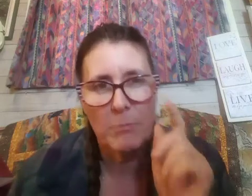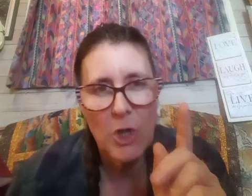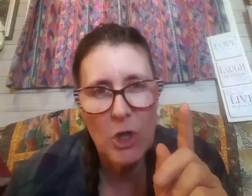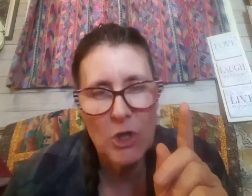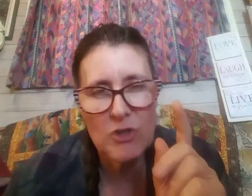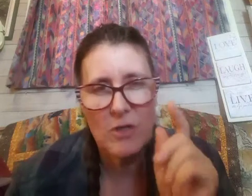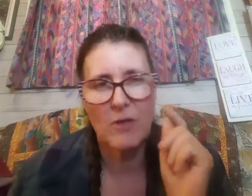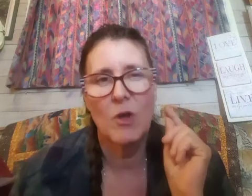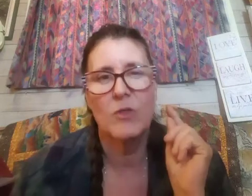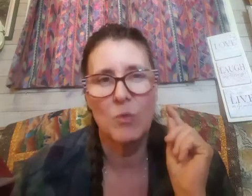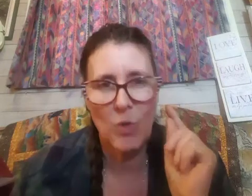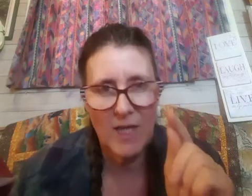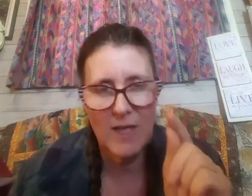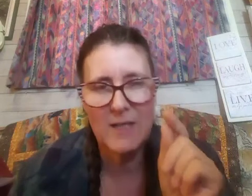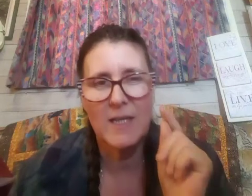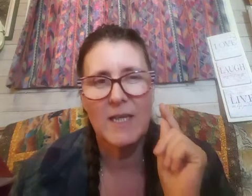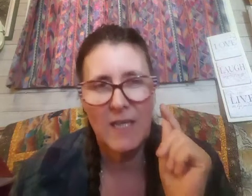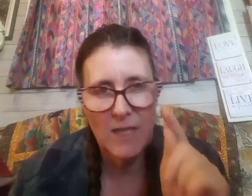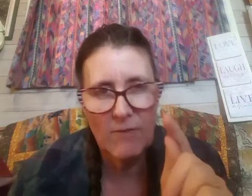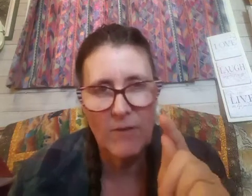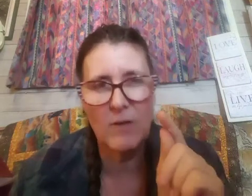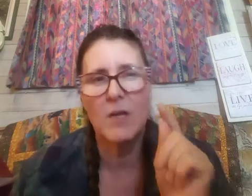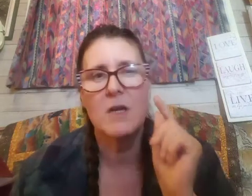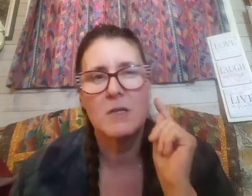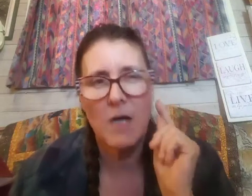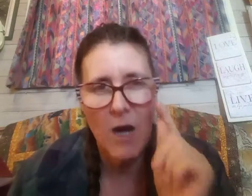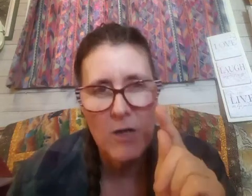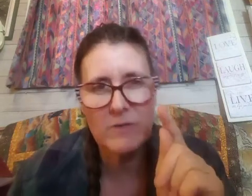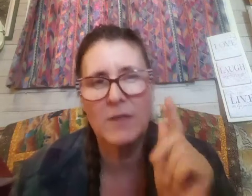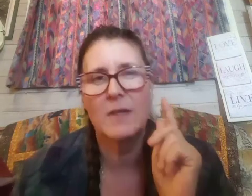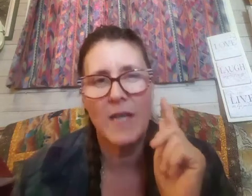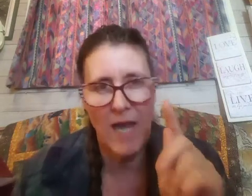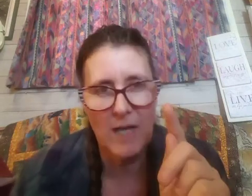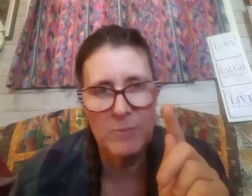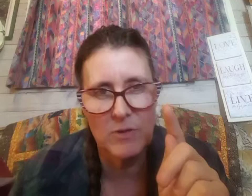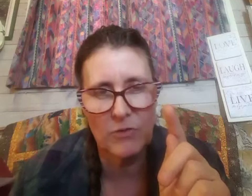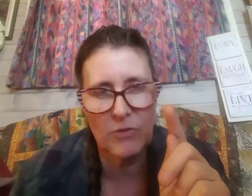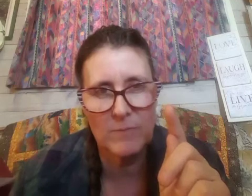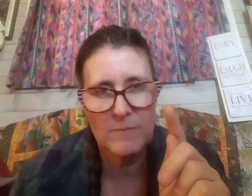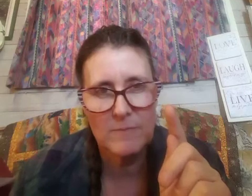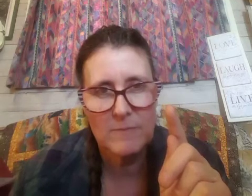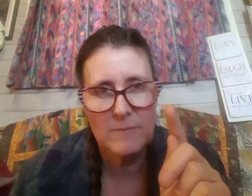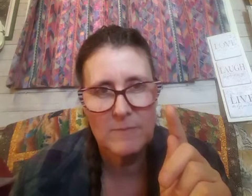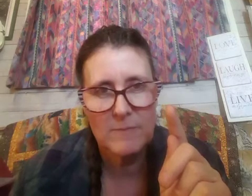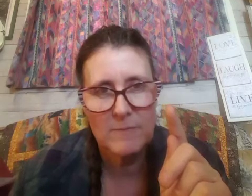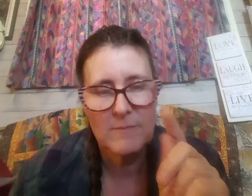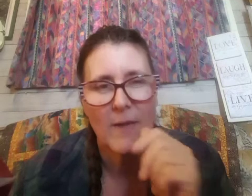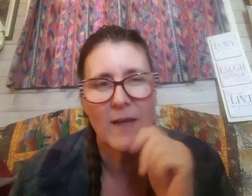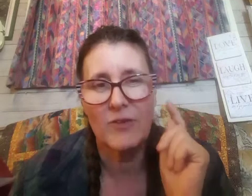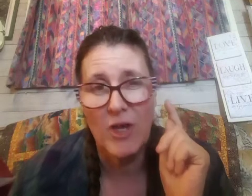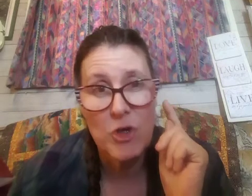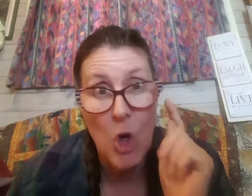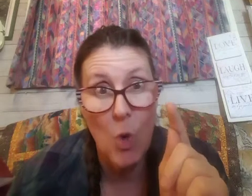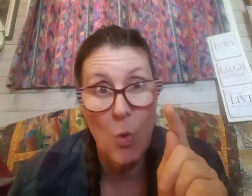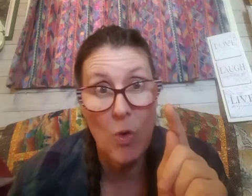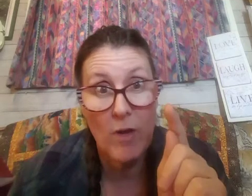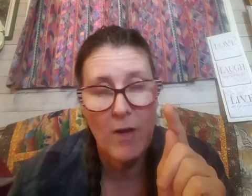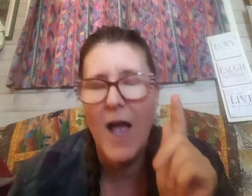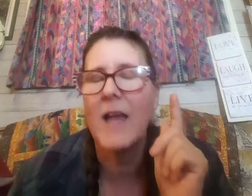purge the wicked evil cult cannibals because i know i